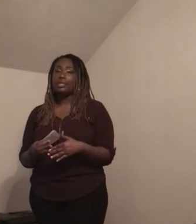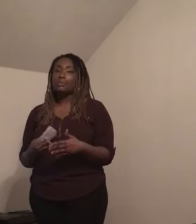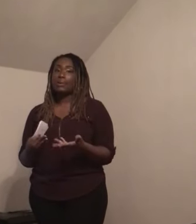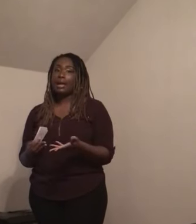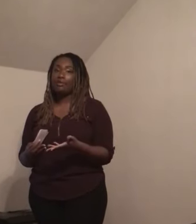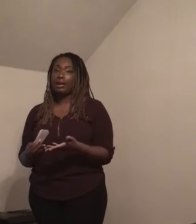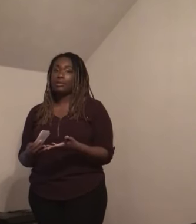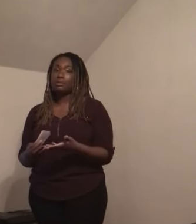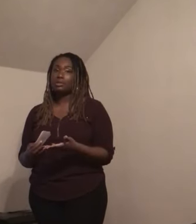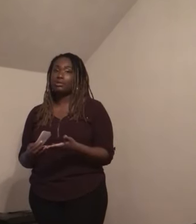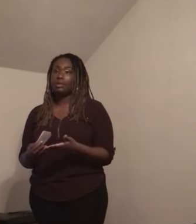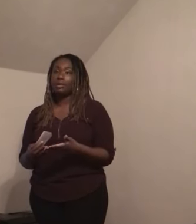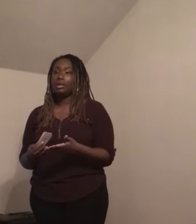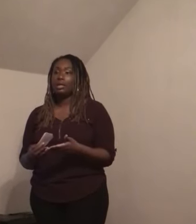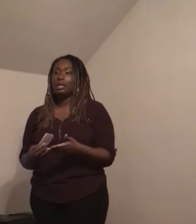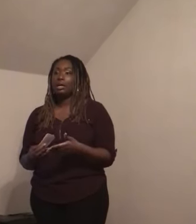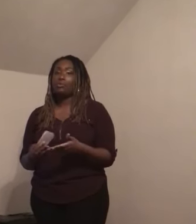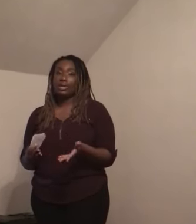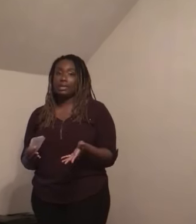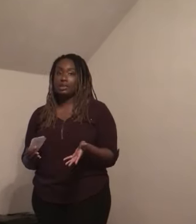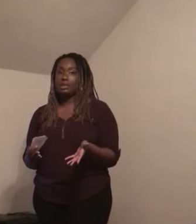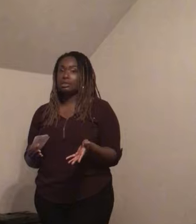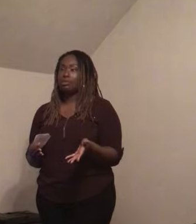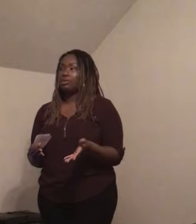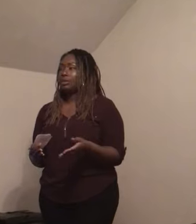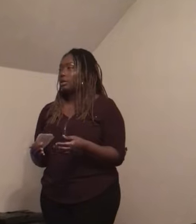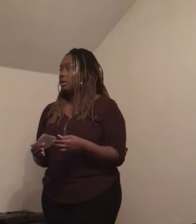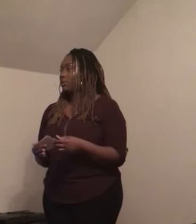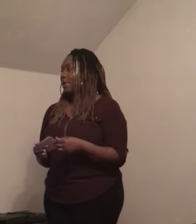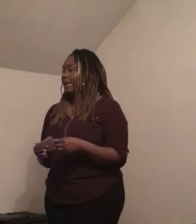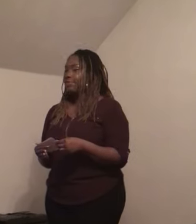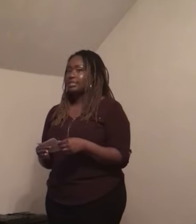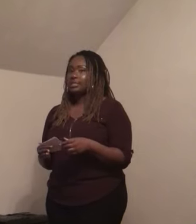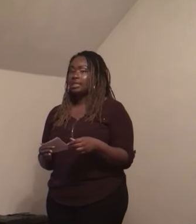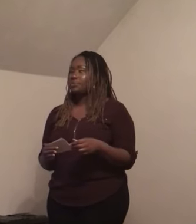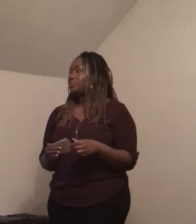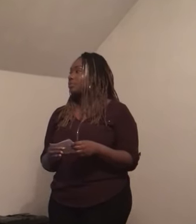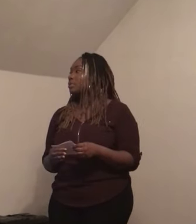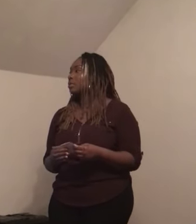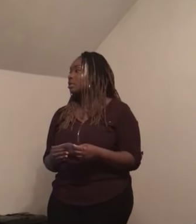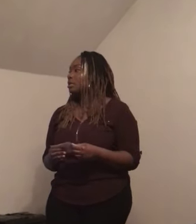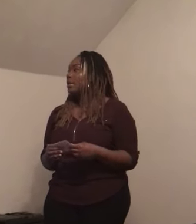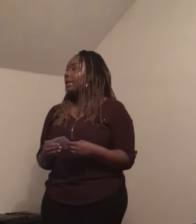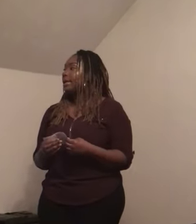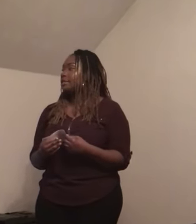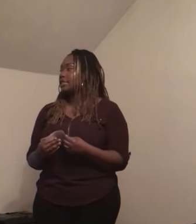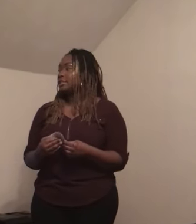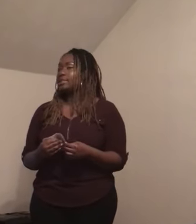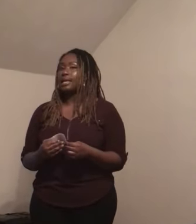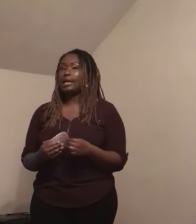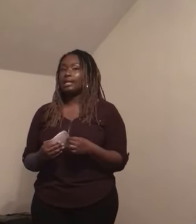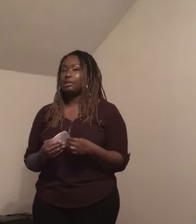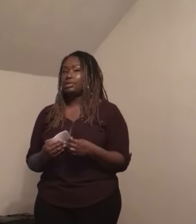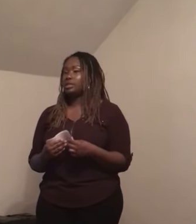of backgrounds or race or ethnicity. It teaches sign language.